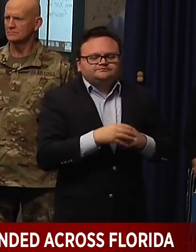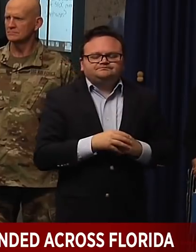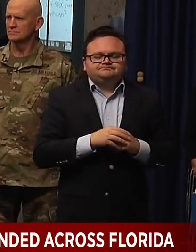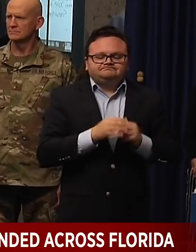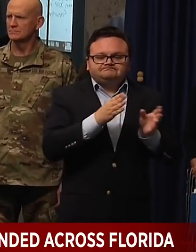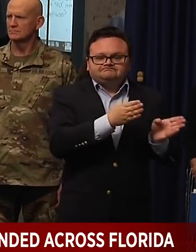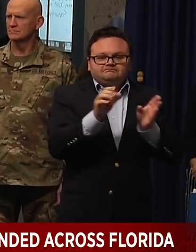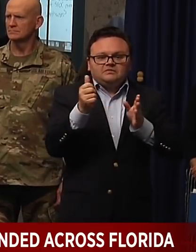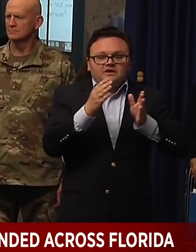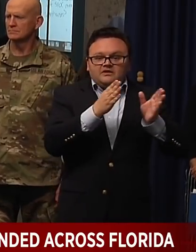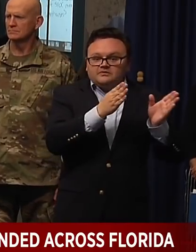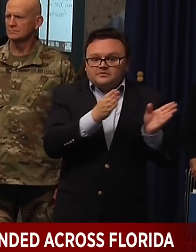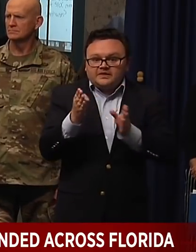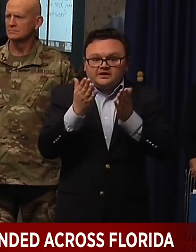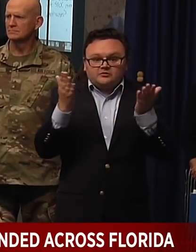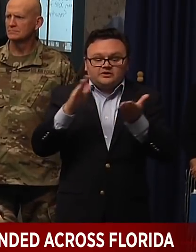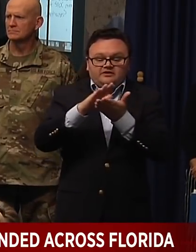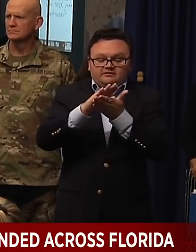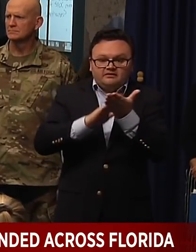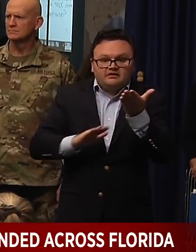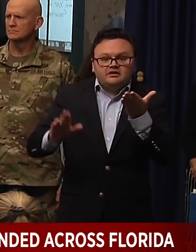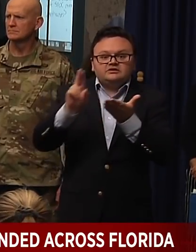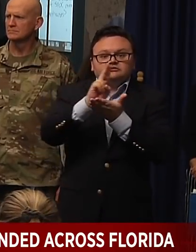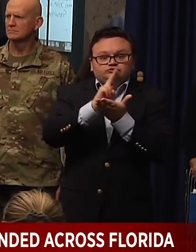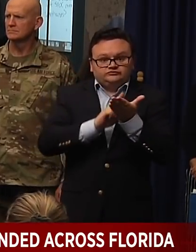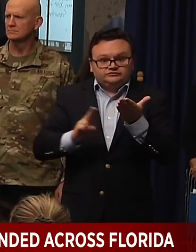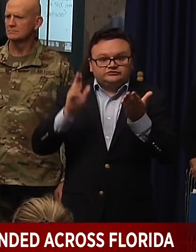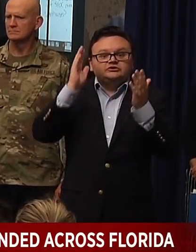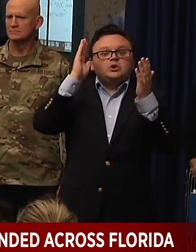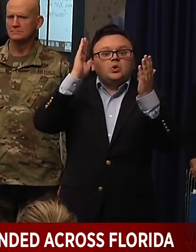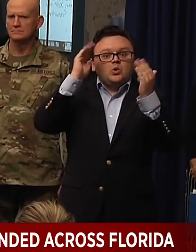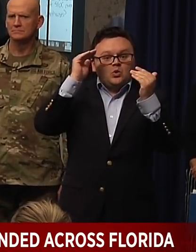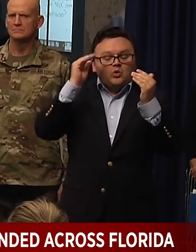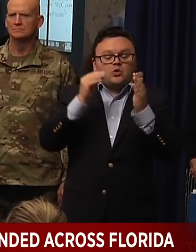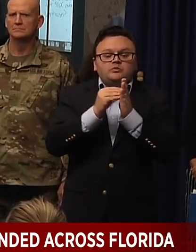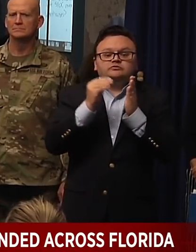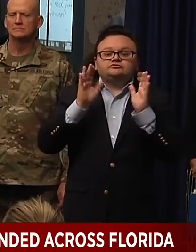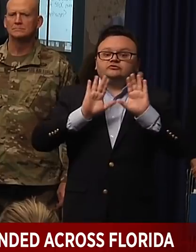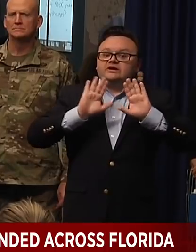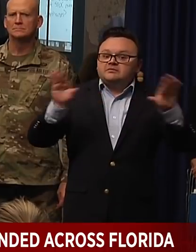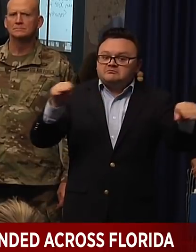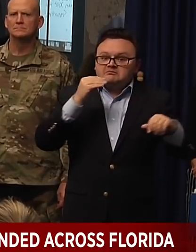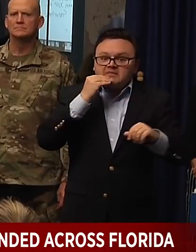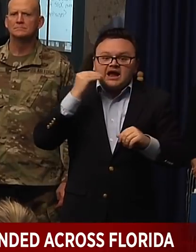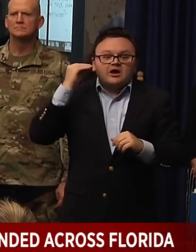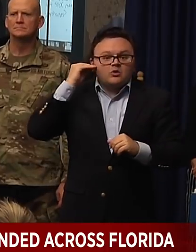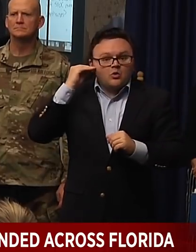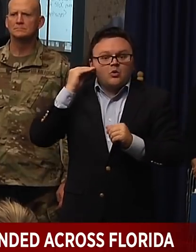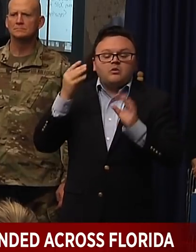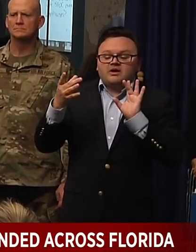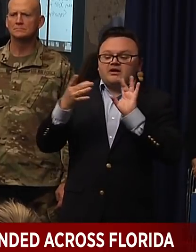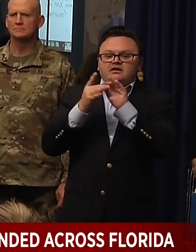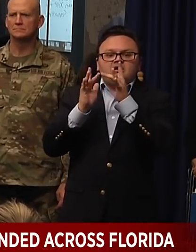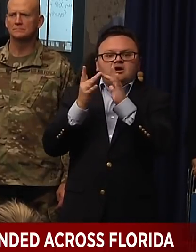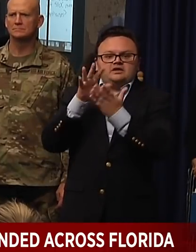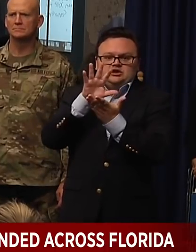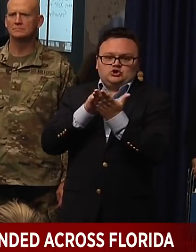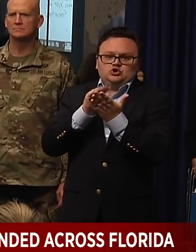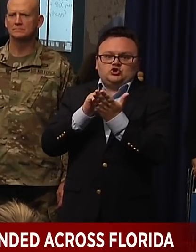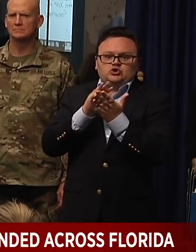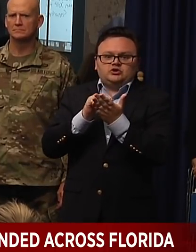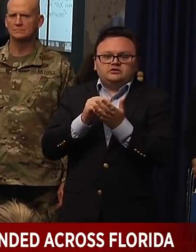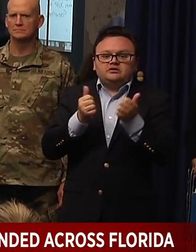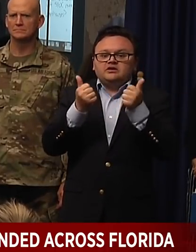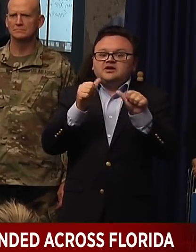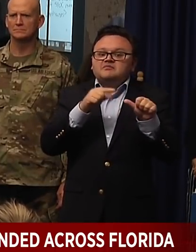hope is, is that the students would actually go back to their homes and do it from there. Unfortunately, you a lot of them were at the universities